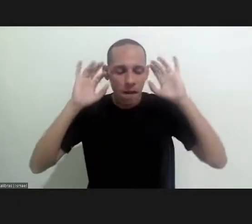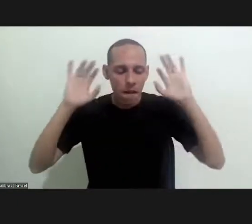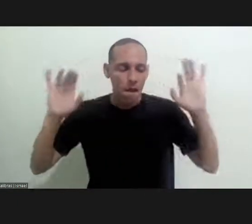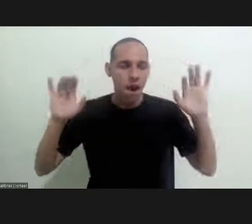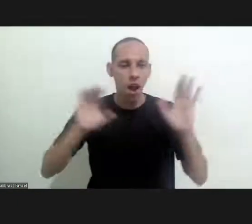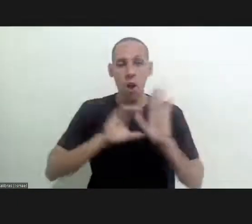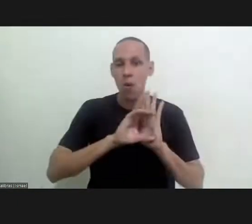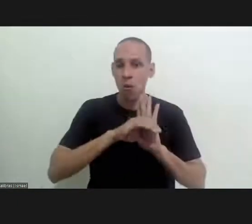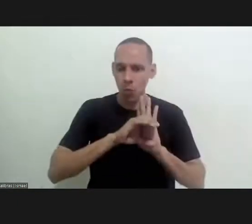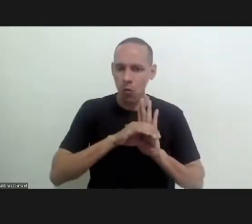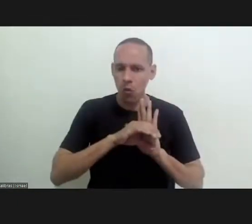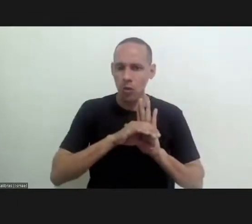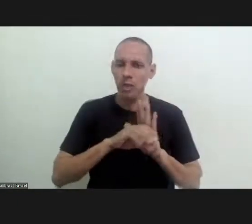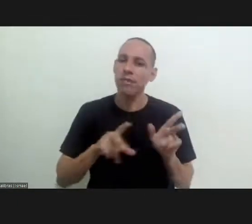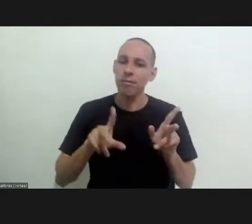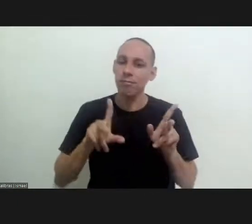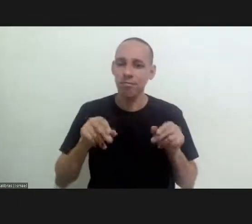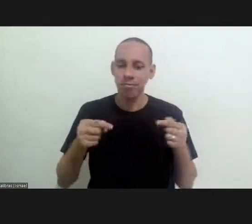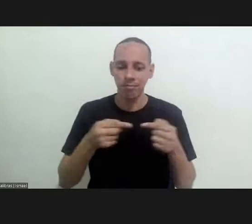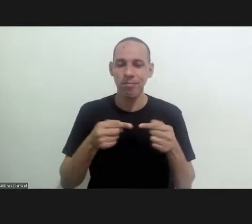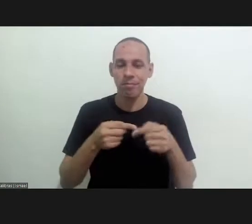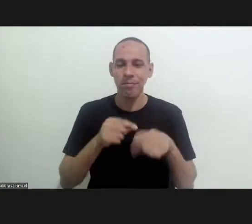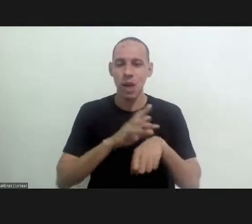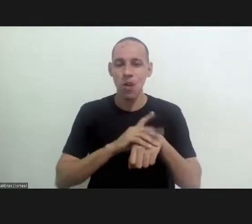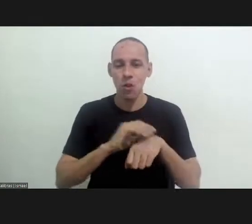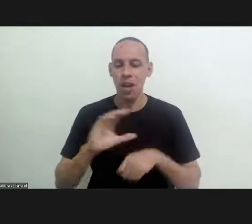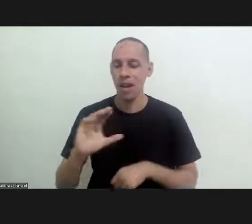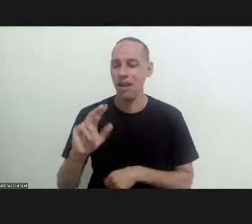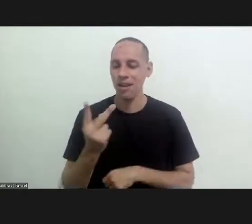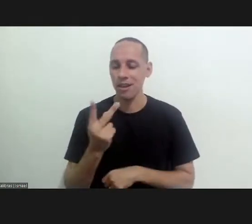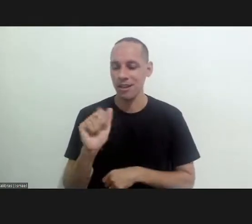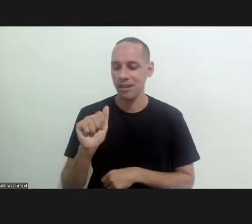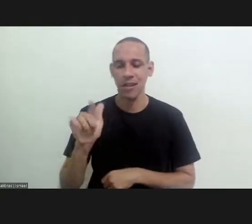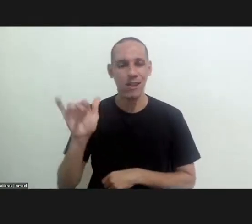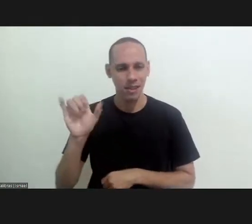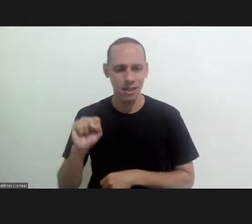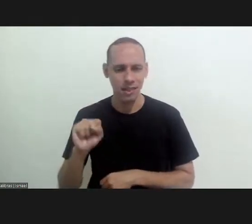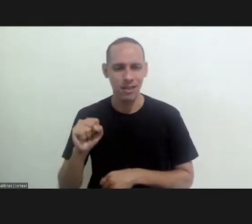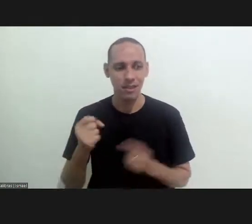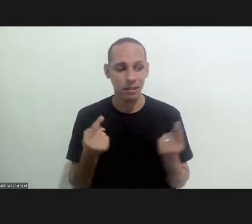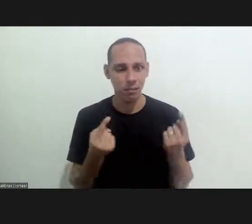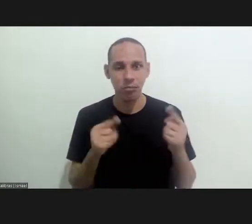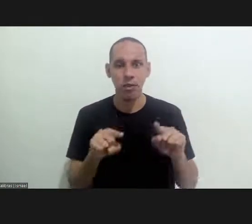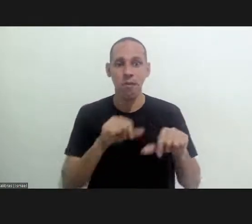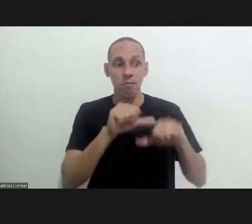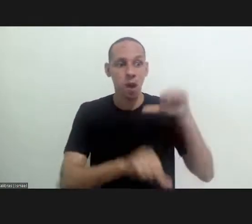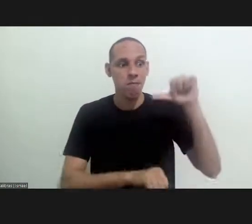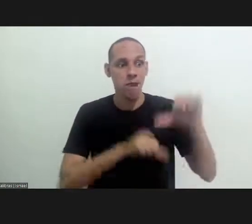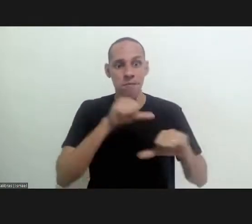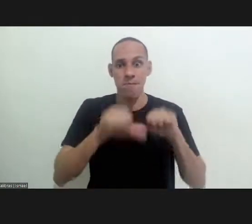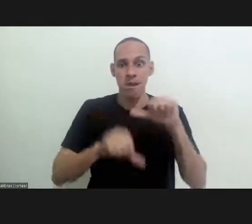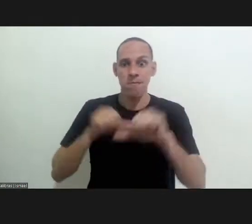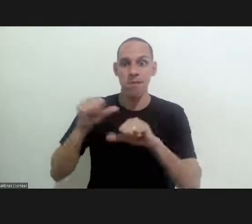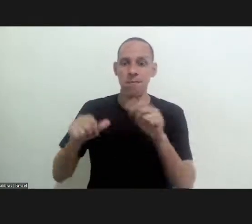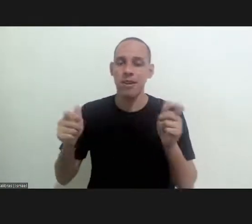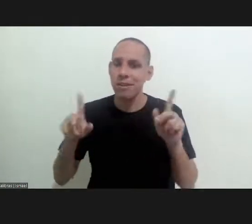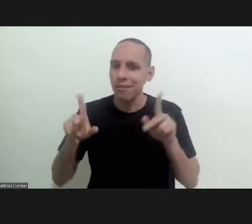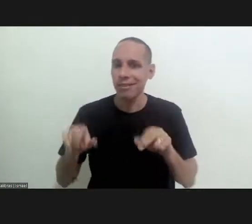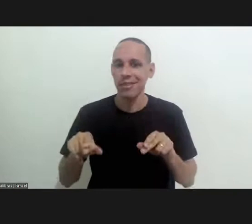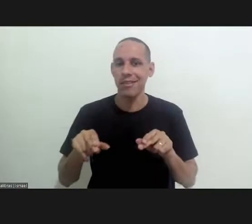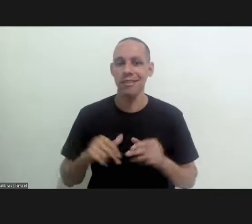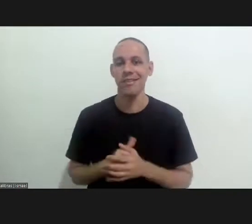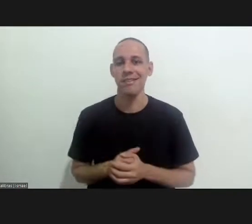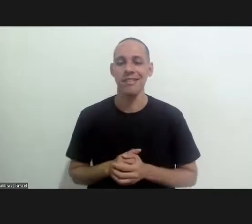in the way people think and changing the concepts and the discovery of chagas disease causes this it exactly